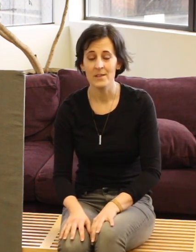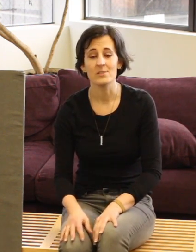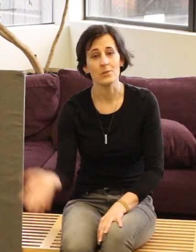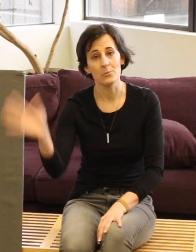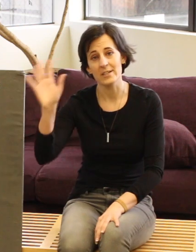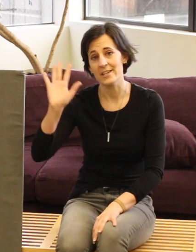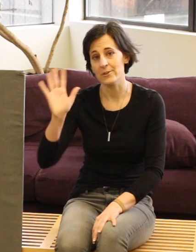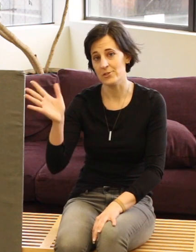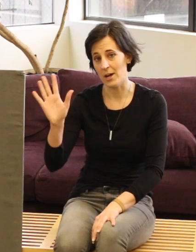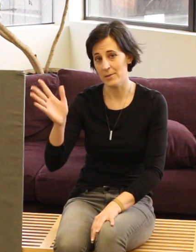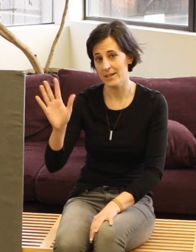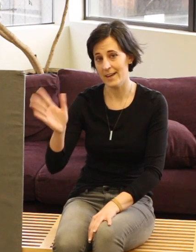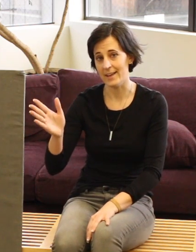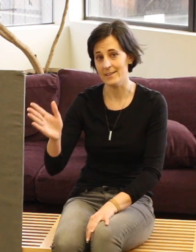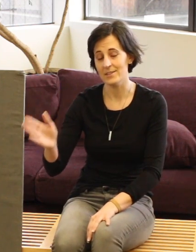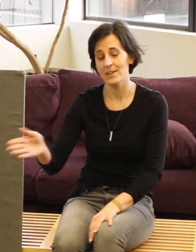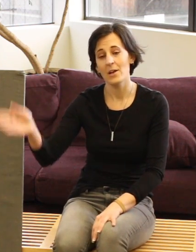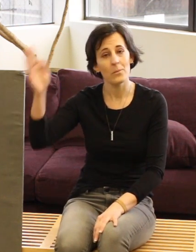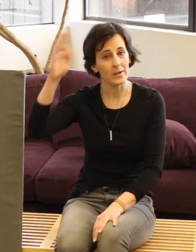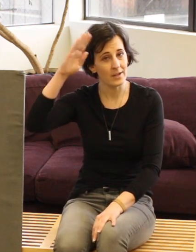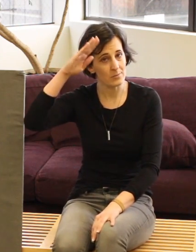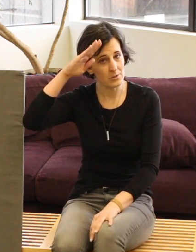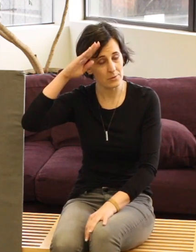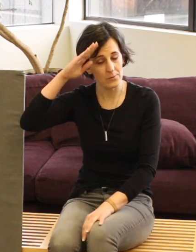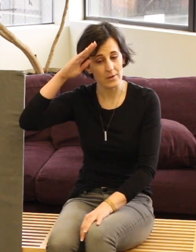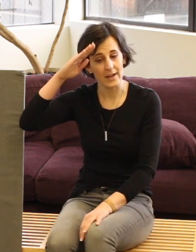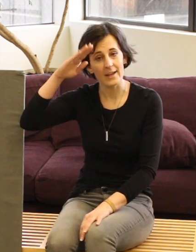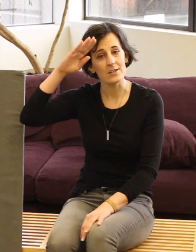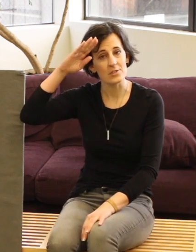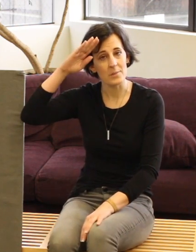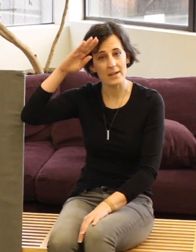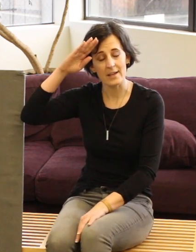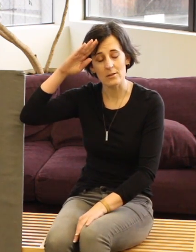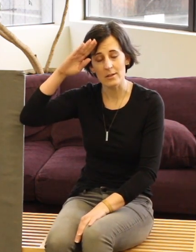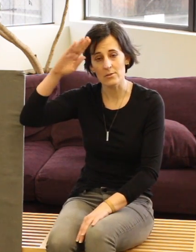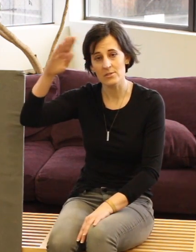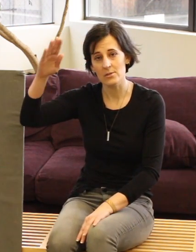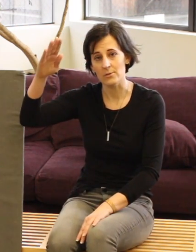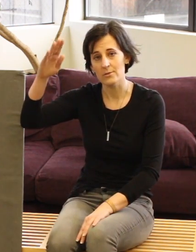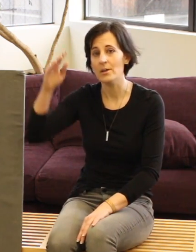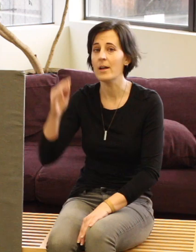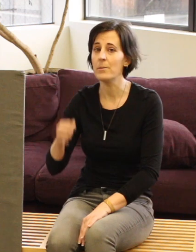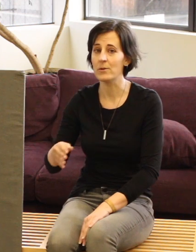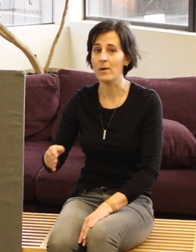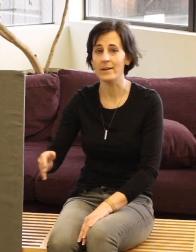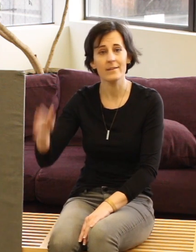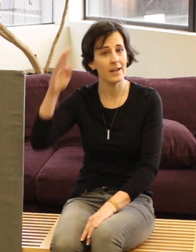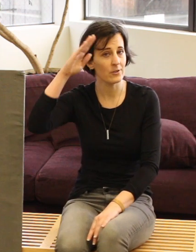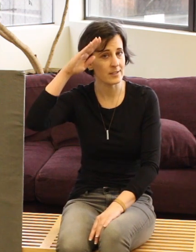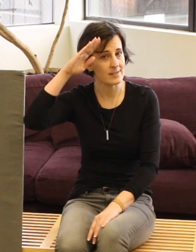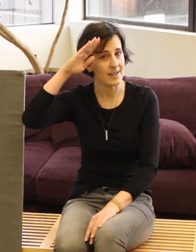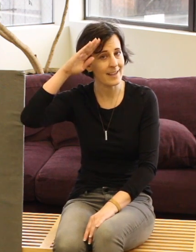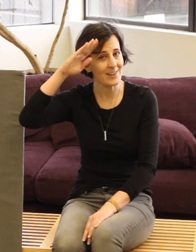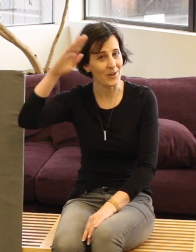So you want to take your dominant hand, put it up to your forehead and just make like a little salute, not a big one, and you're going to say hello.